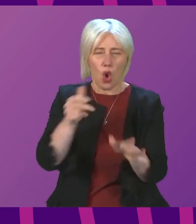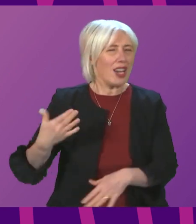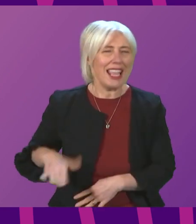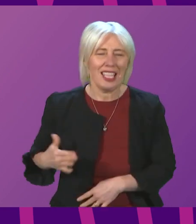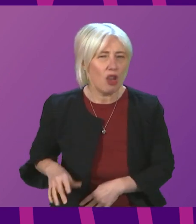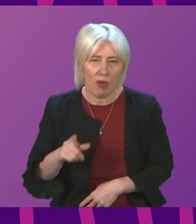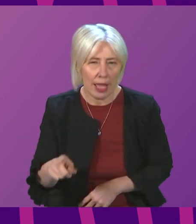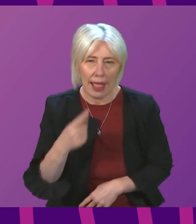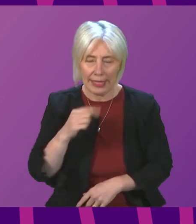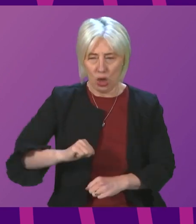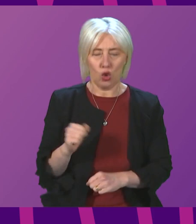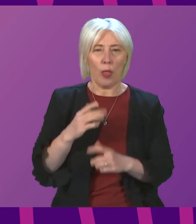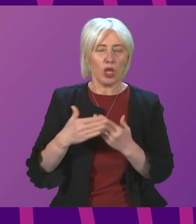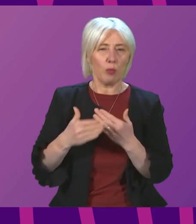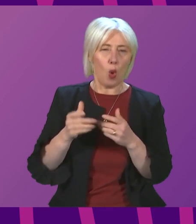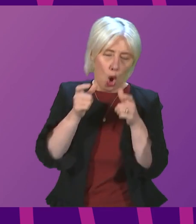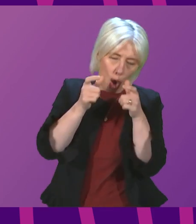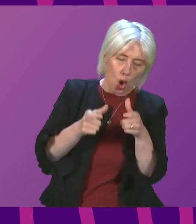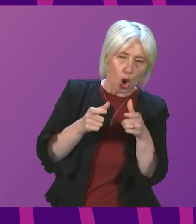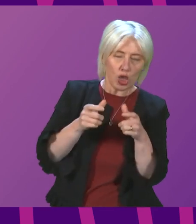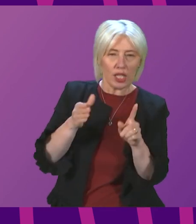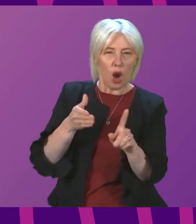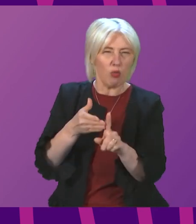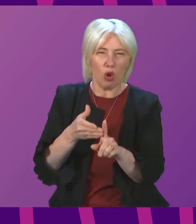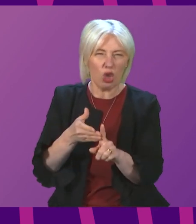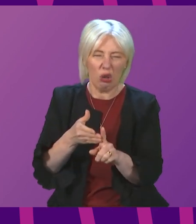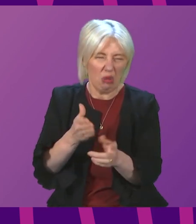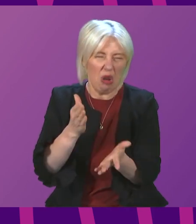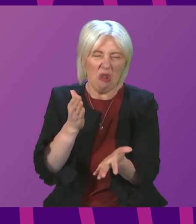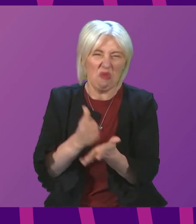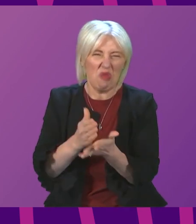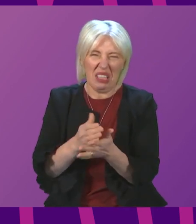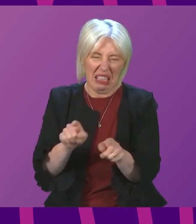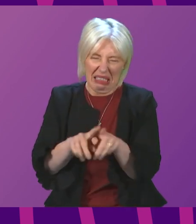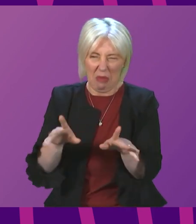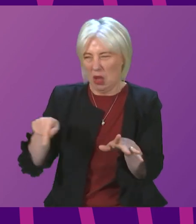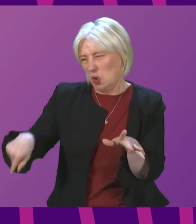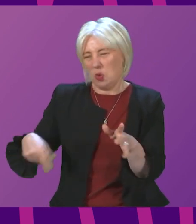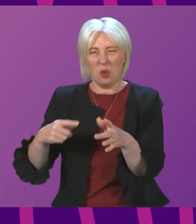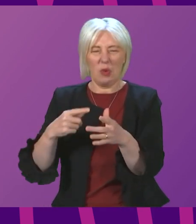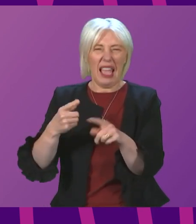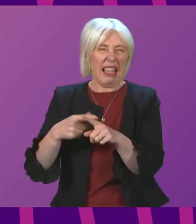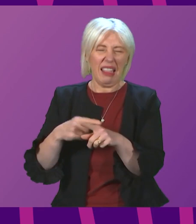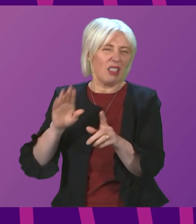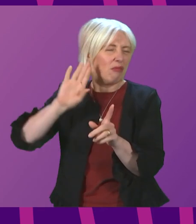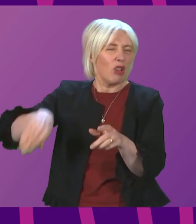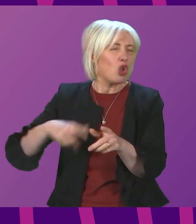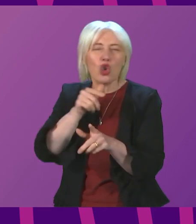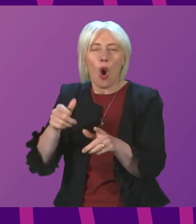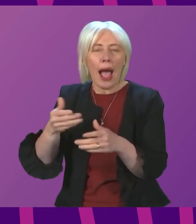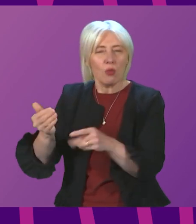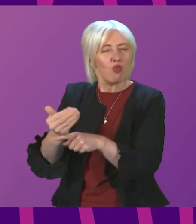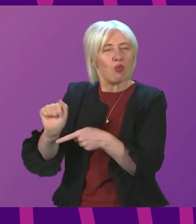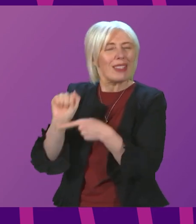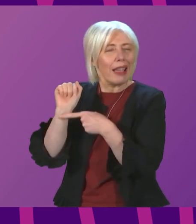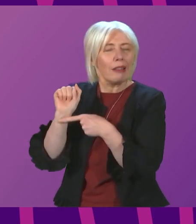data shows that Scotland's more cautious approach achieved no more than England's less protective approach. In response, I told Parliament